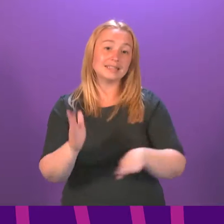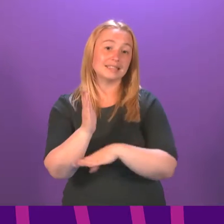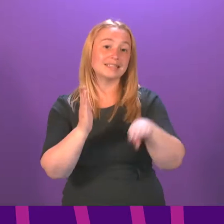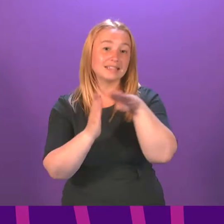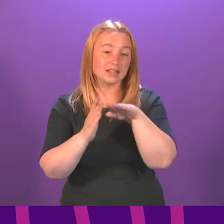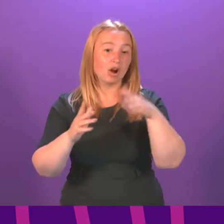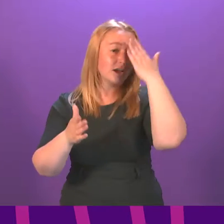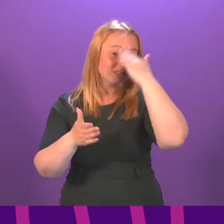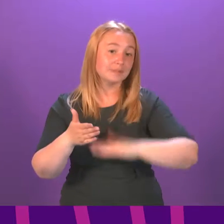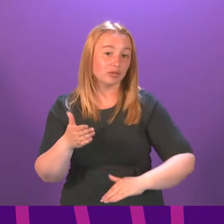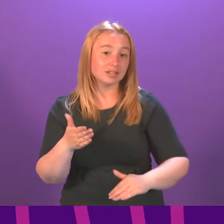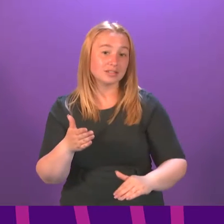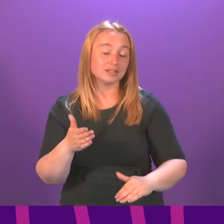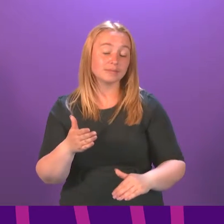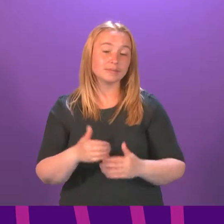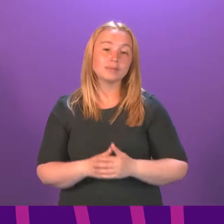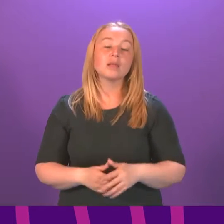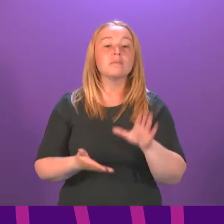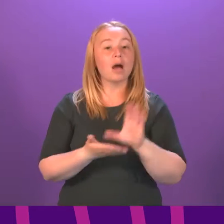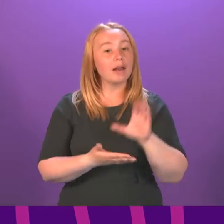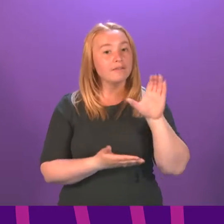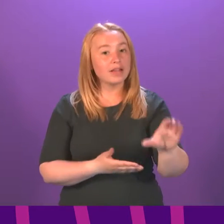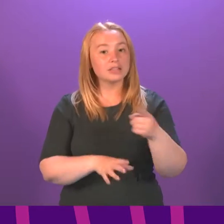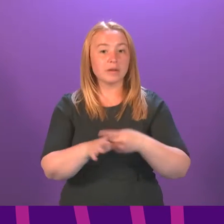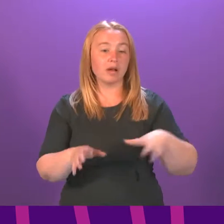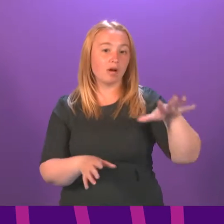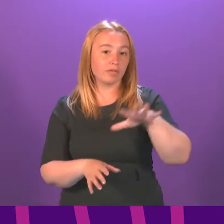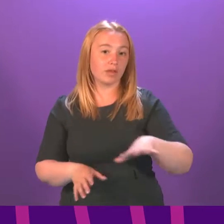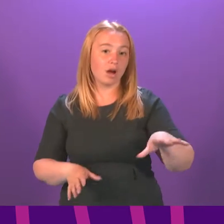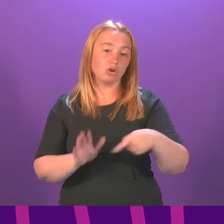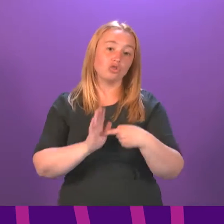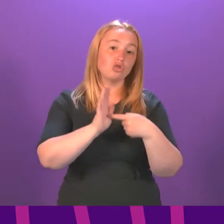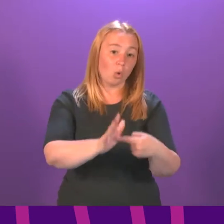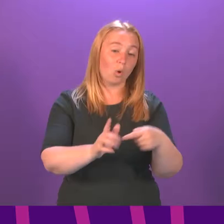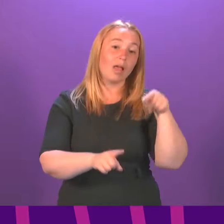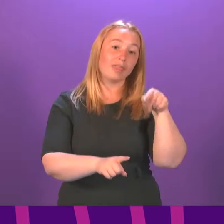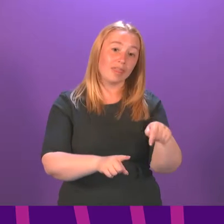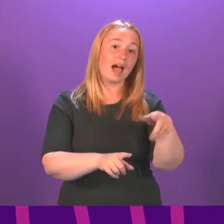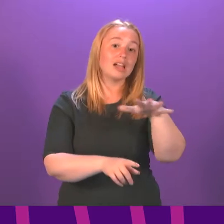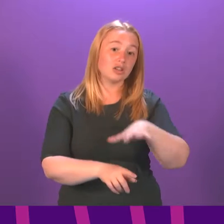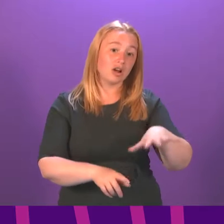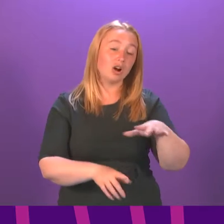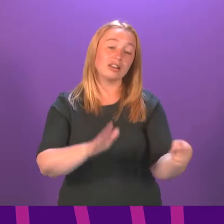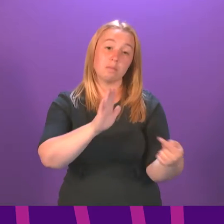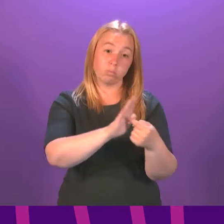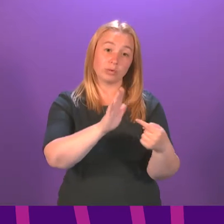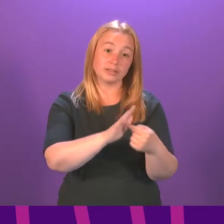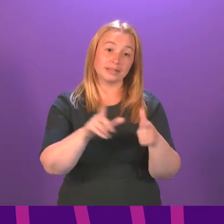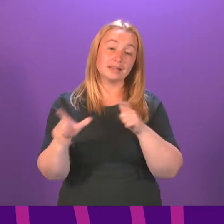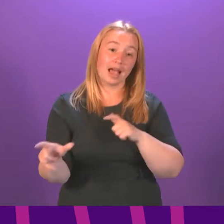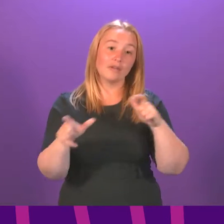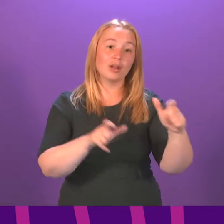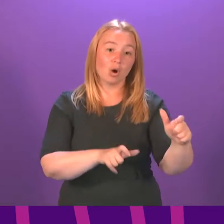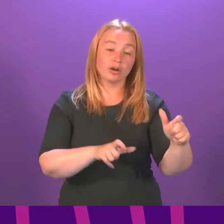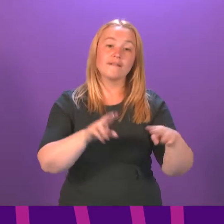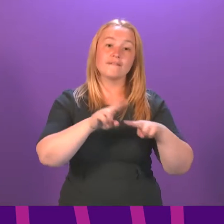But I come back to this point that our investment in the yard is indicative of the importance on which we place Ferguson